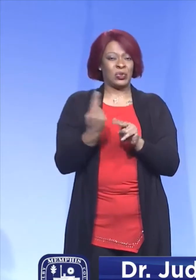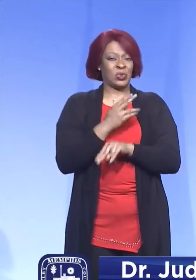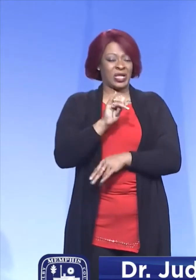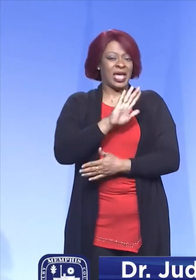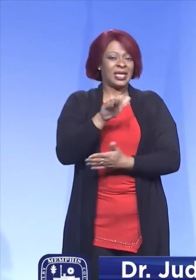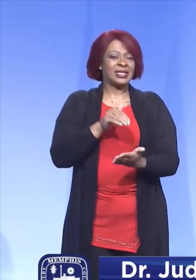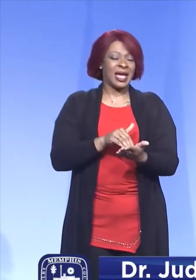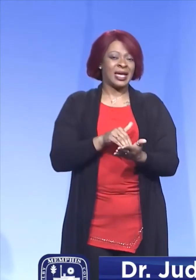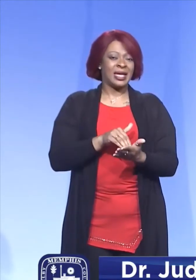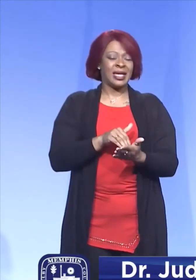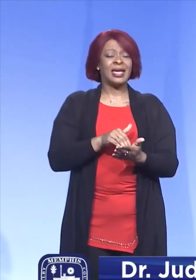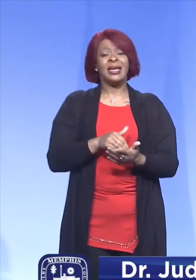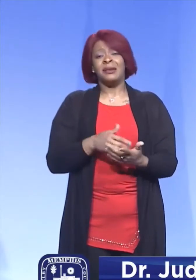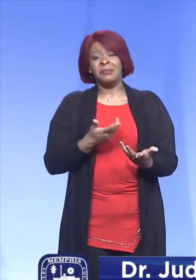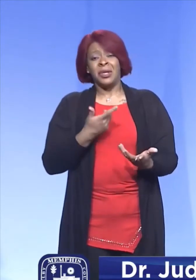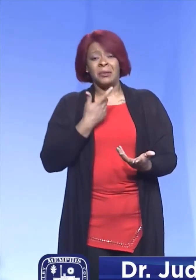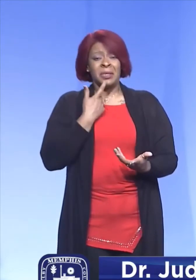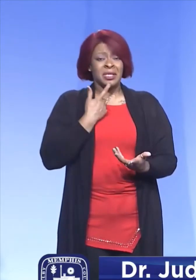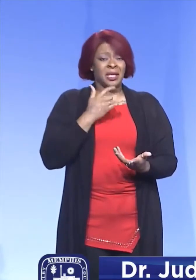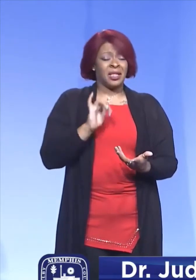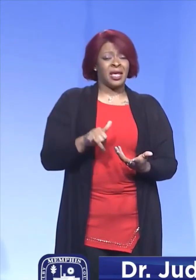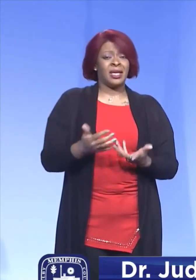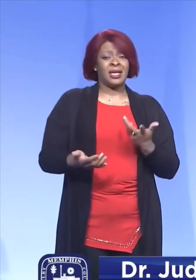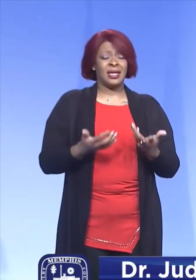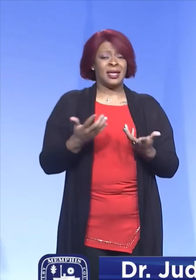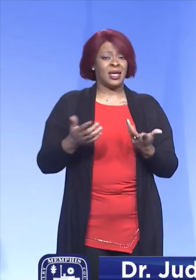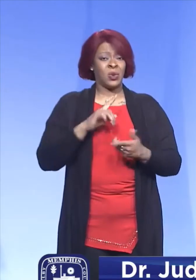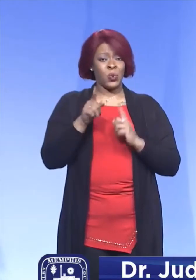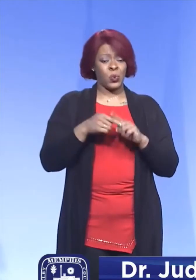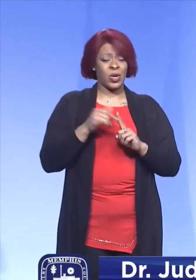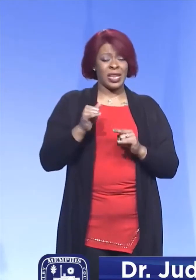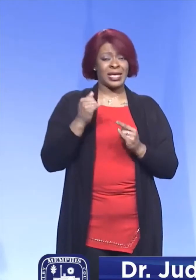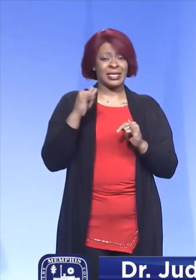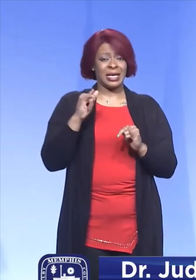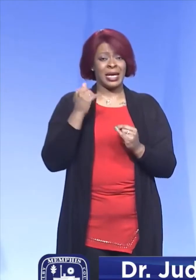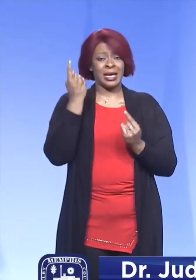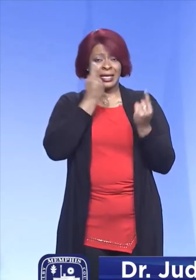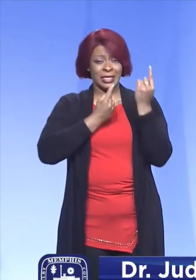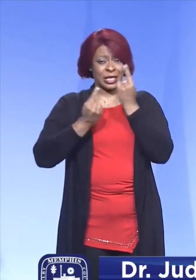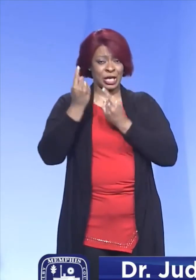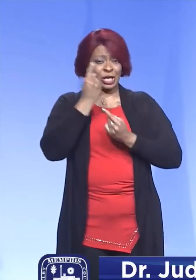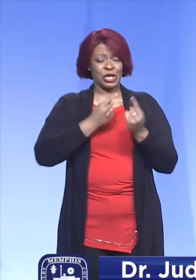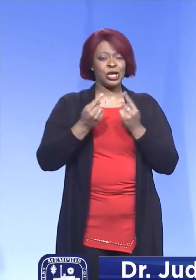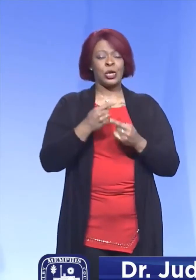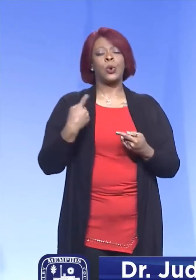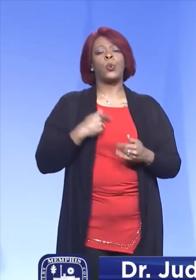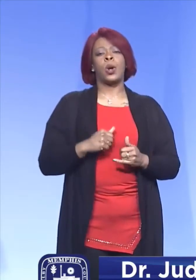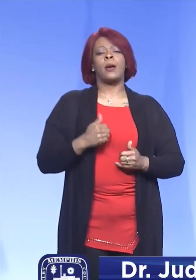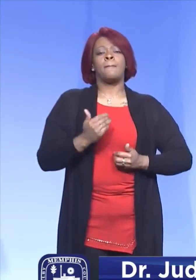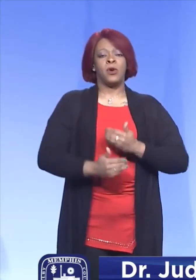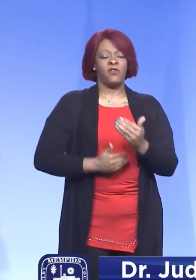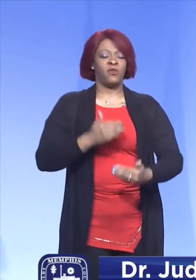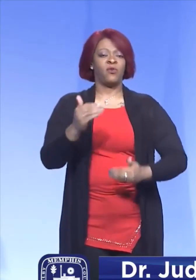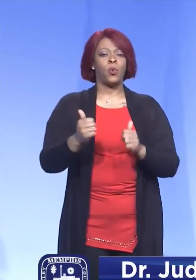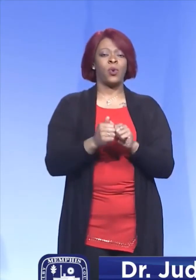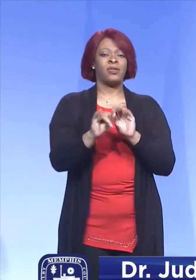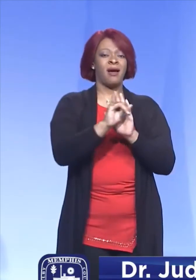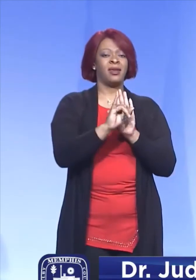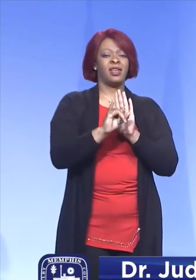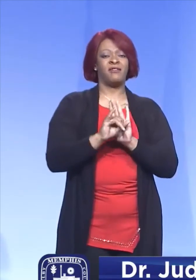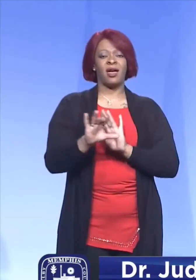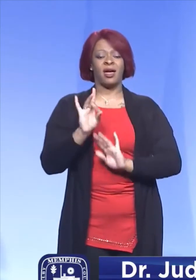site. I will say though that as that is being considered, we are moving forward with identifying